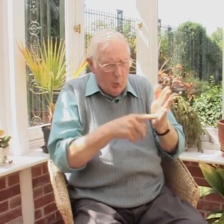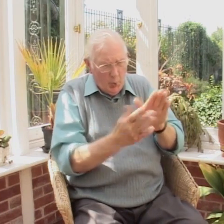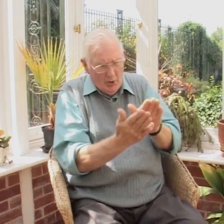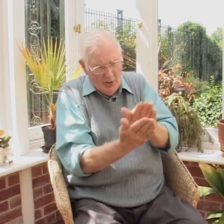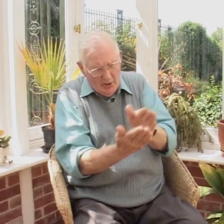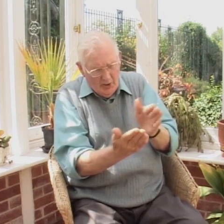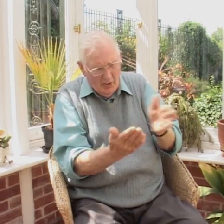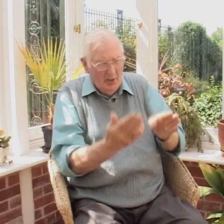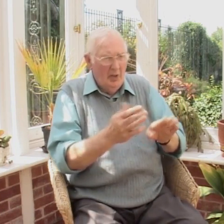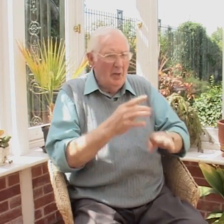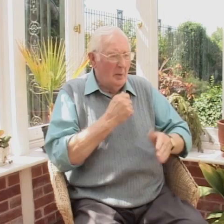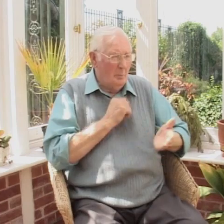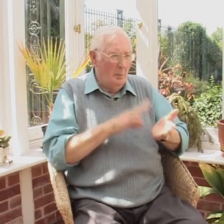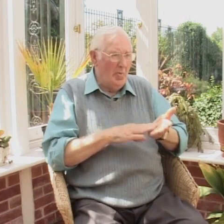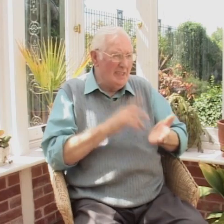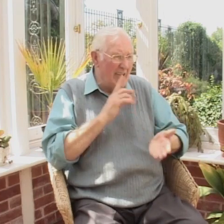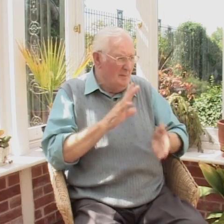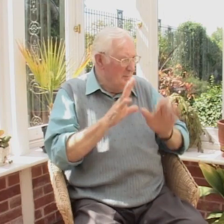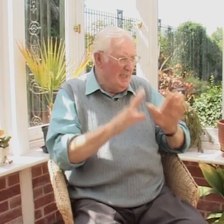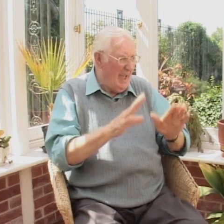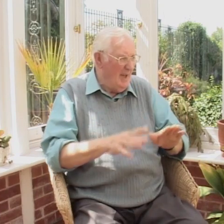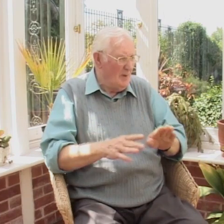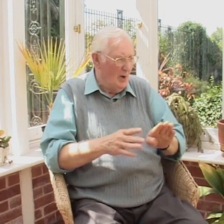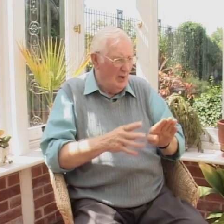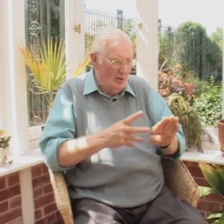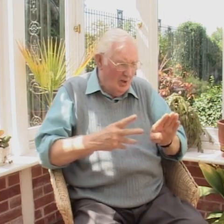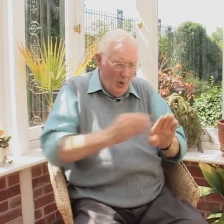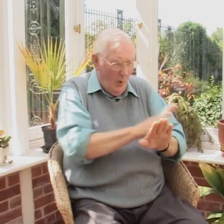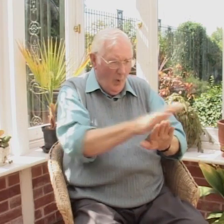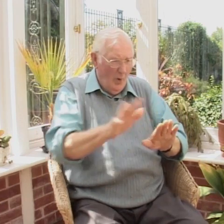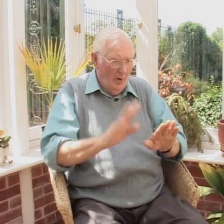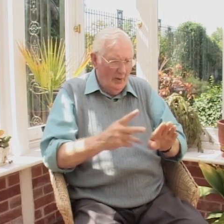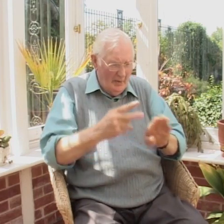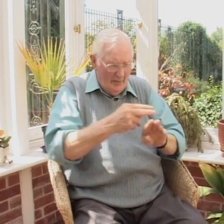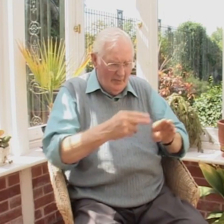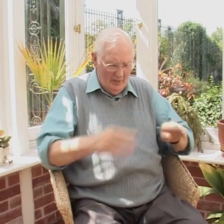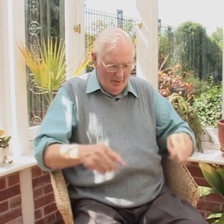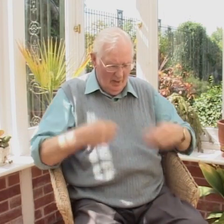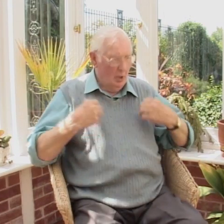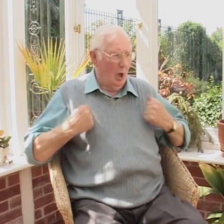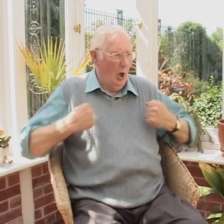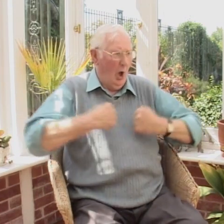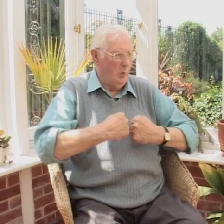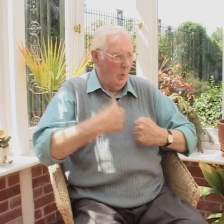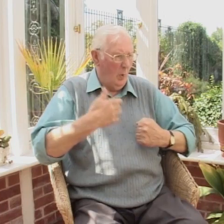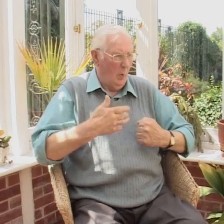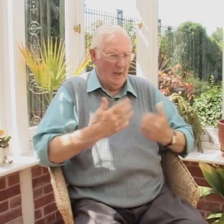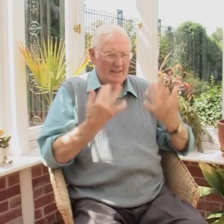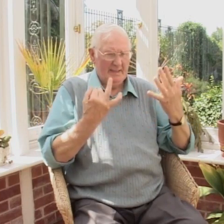May and then coupons for June. And my mother used to say to me, be careful. Don't use them all. Don't cut them all out. Because, you know, if you want